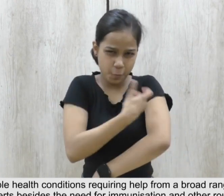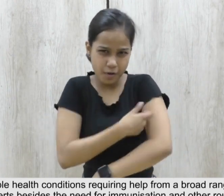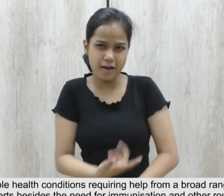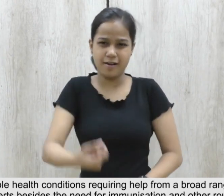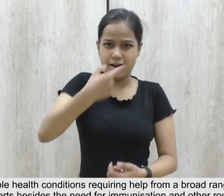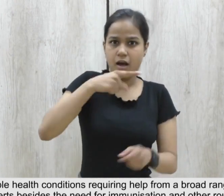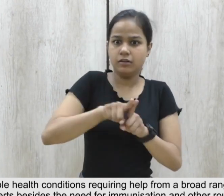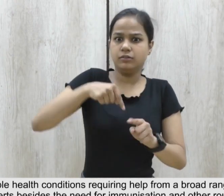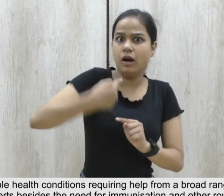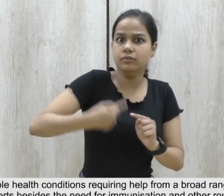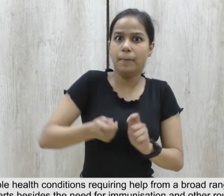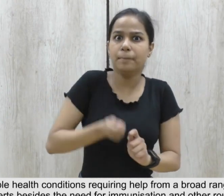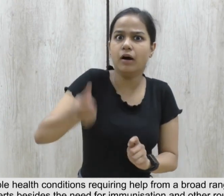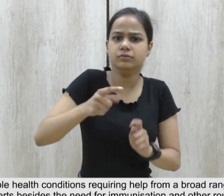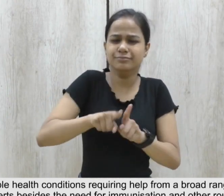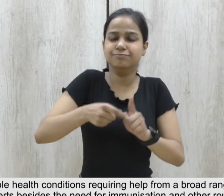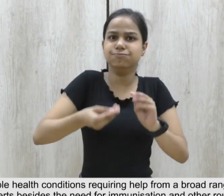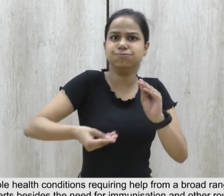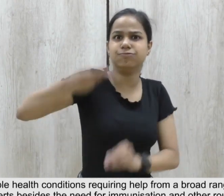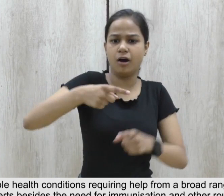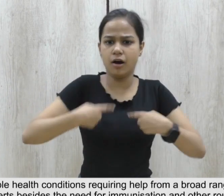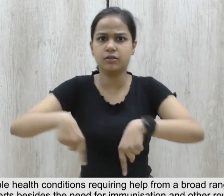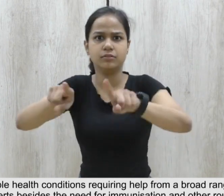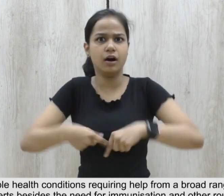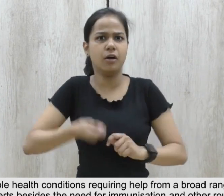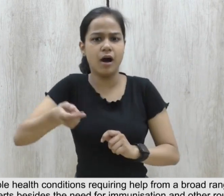and other routine medical care.